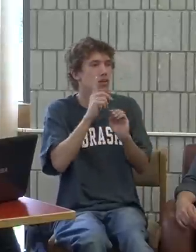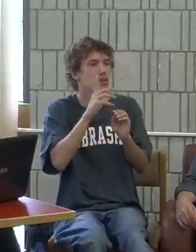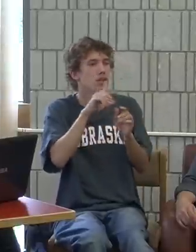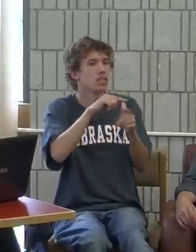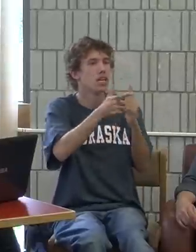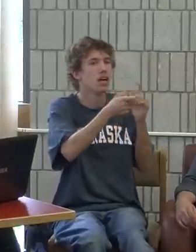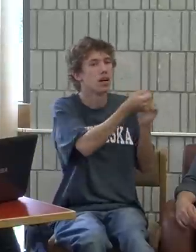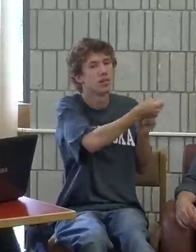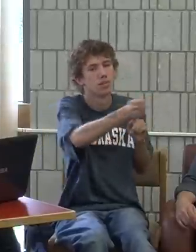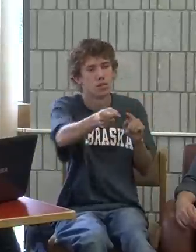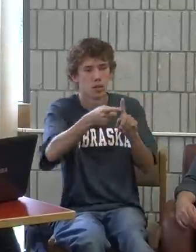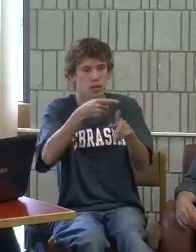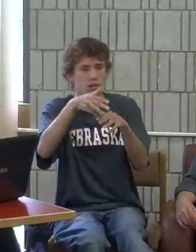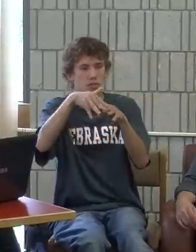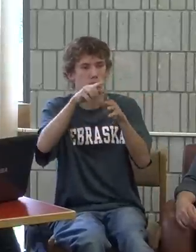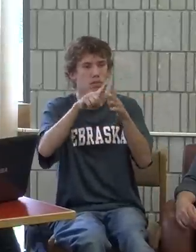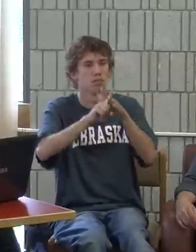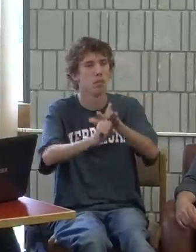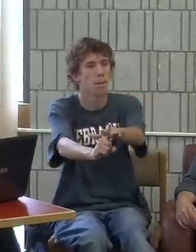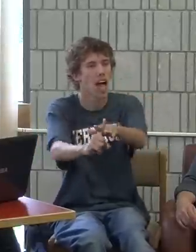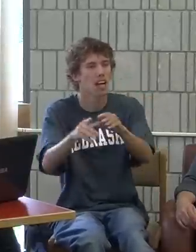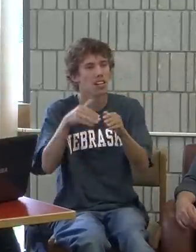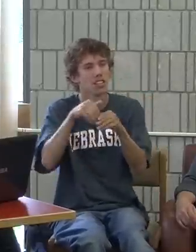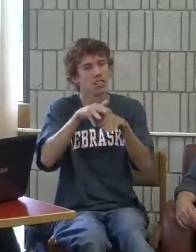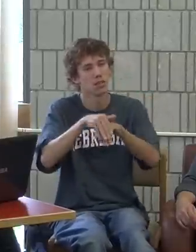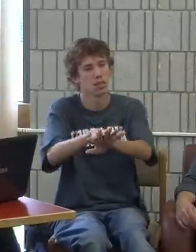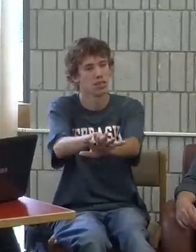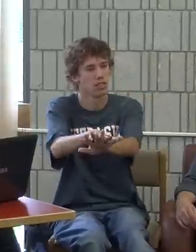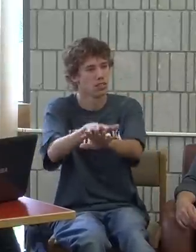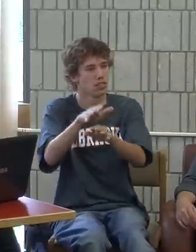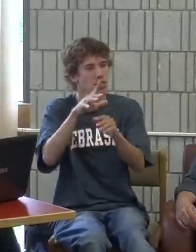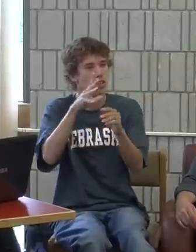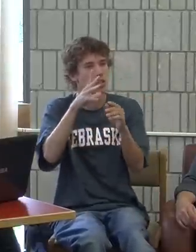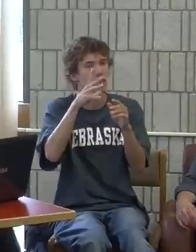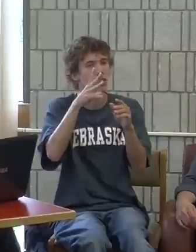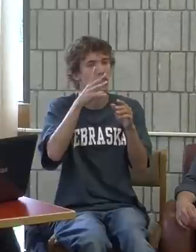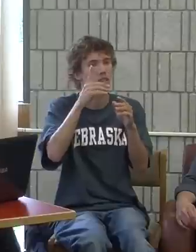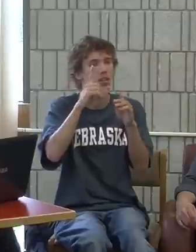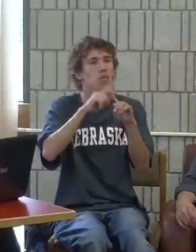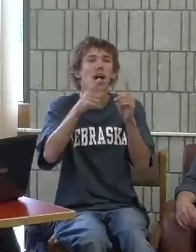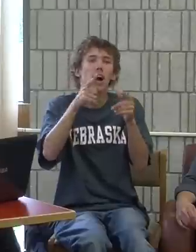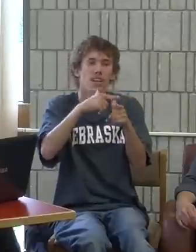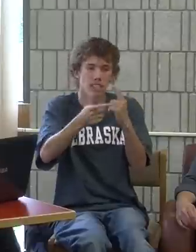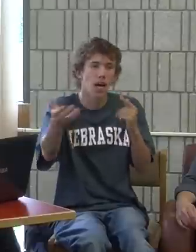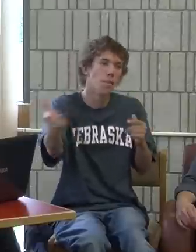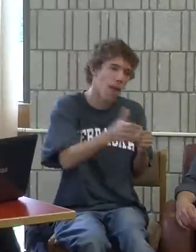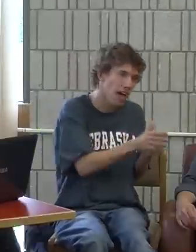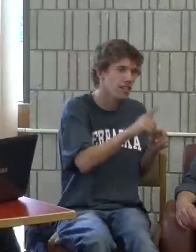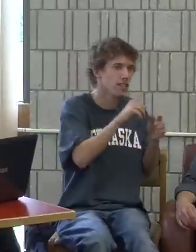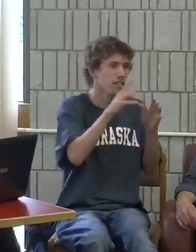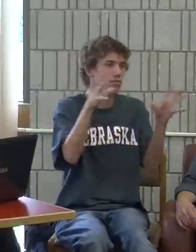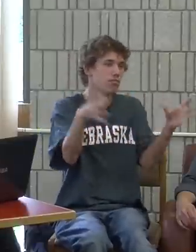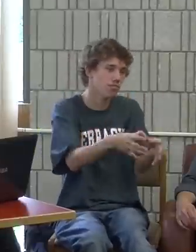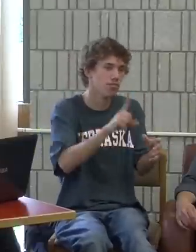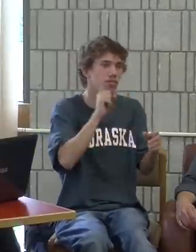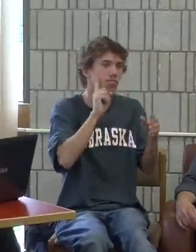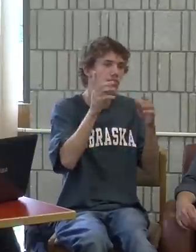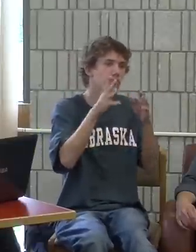they'll support that. If you want to sign, they'll support that. And they put you in a mainstream setting in a public school. And